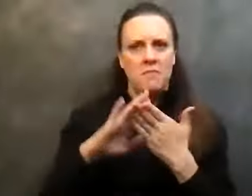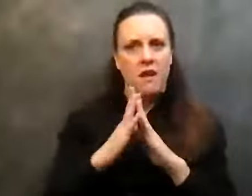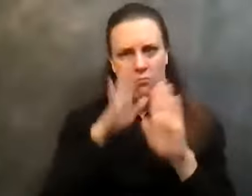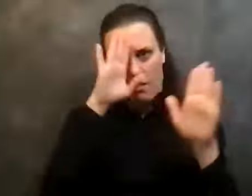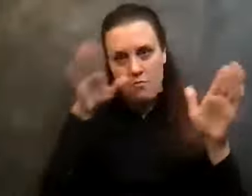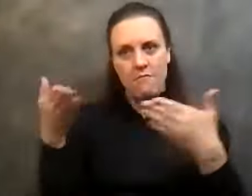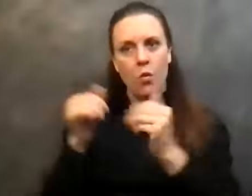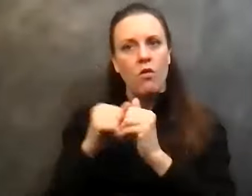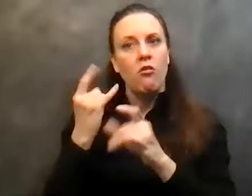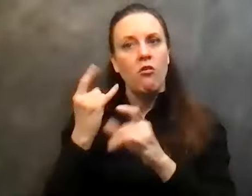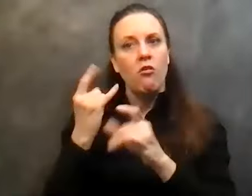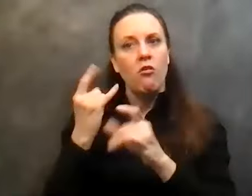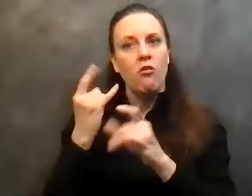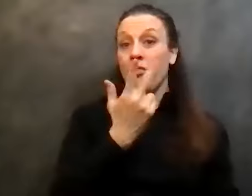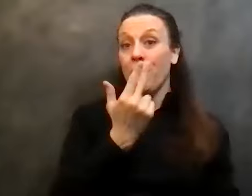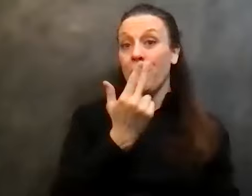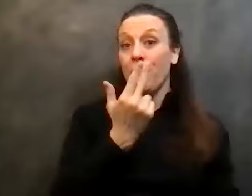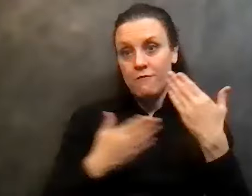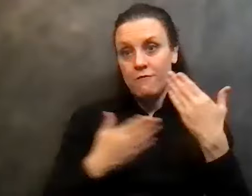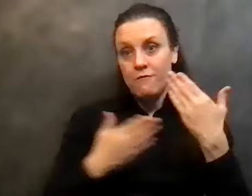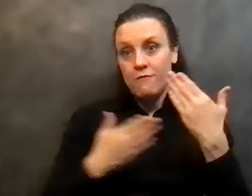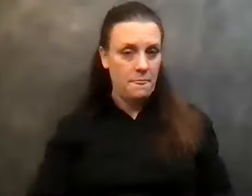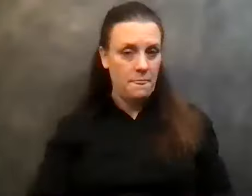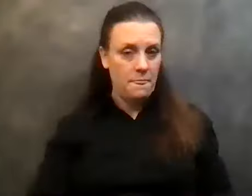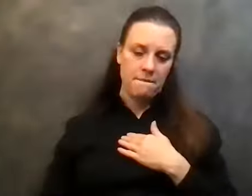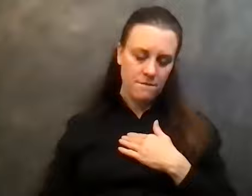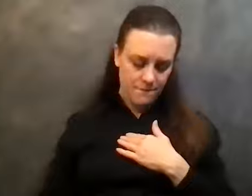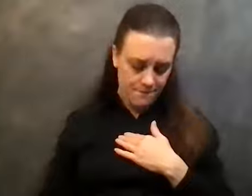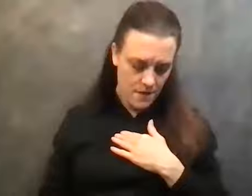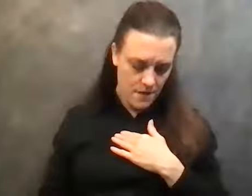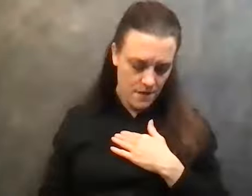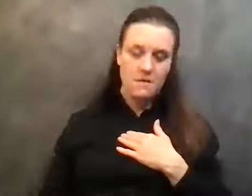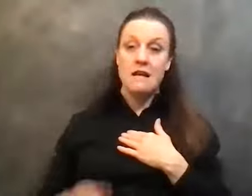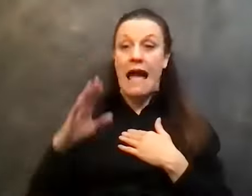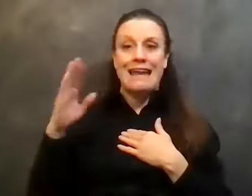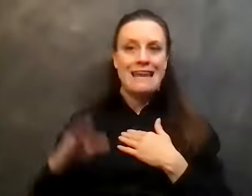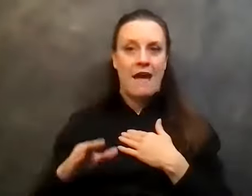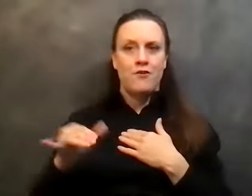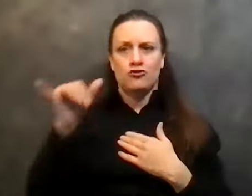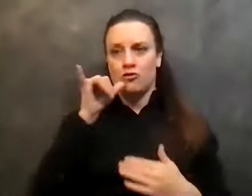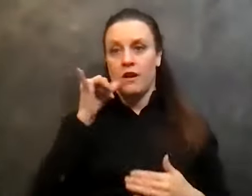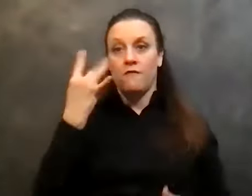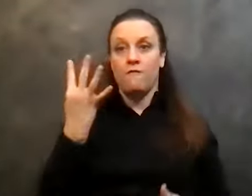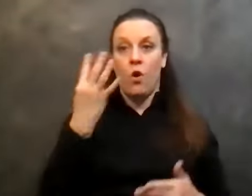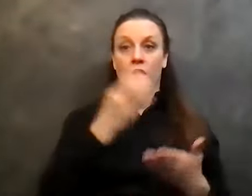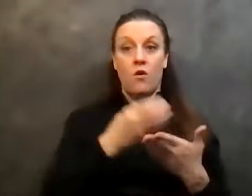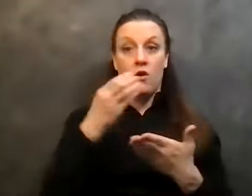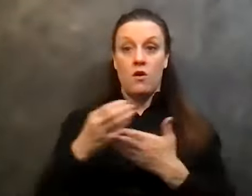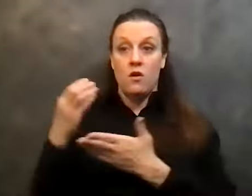alcohol from that moment forward. Now, now don't get me wrong. I never drank four roses whiskey again. You know, you know how